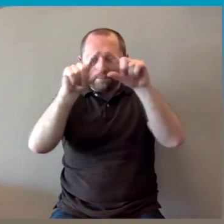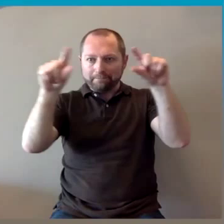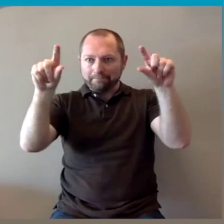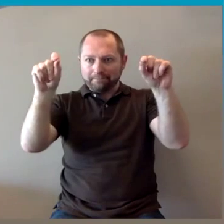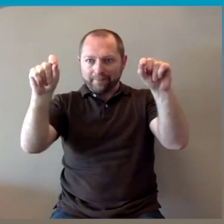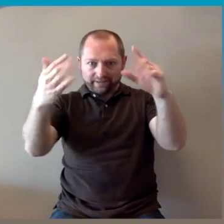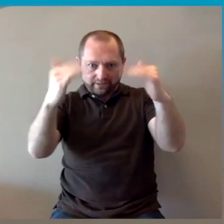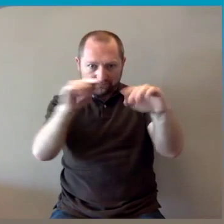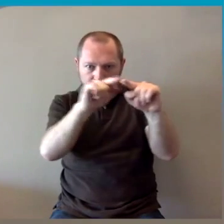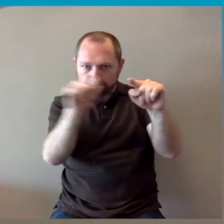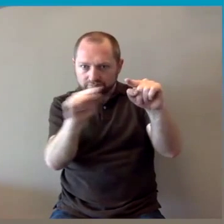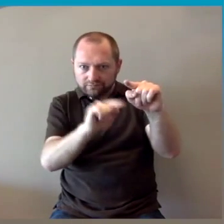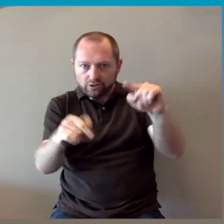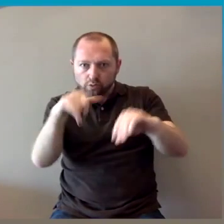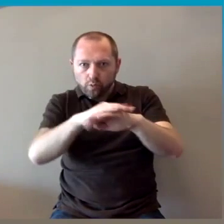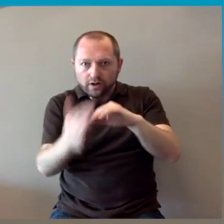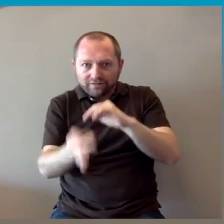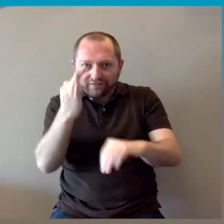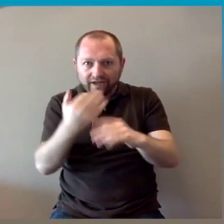click on the book title for additional information.